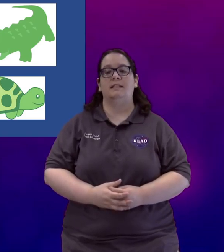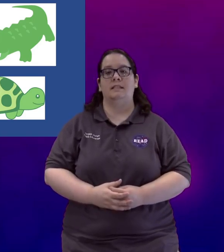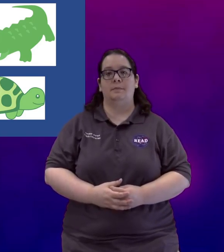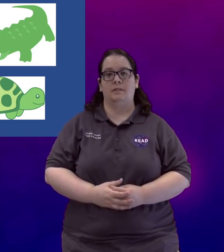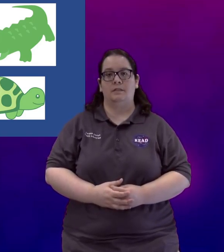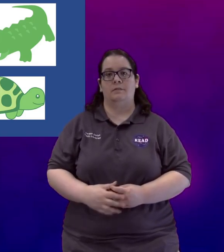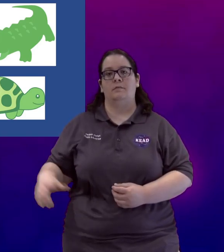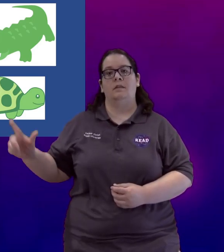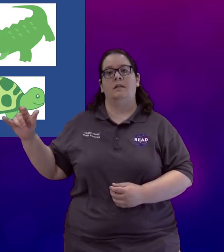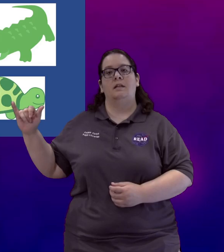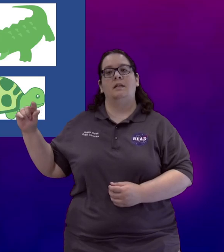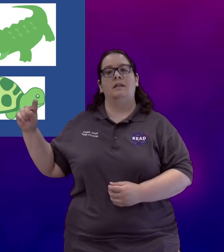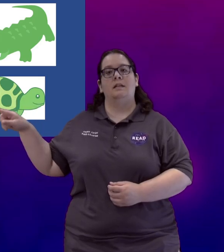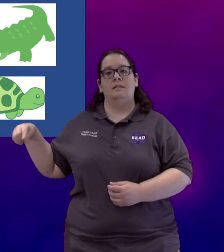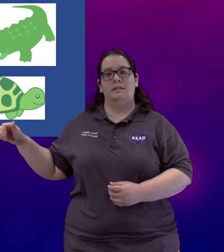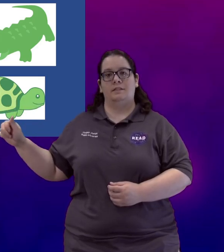spelt lizard.